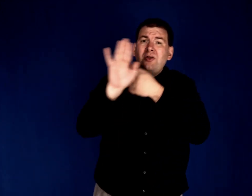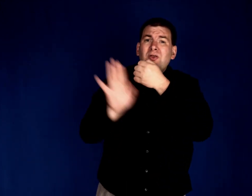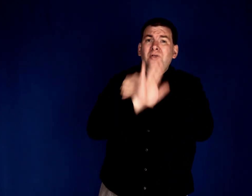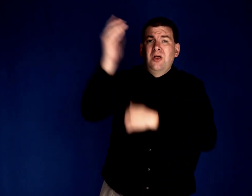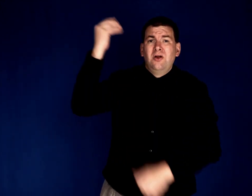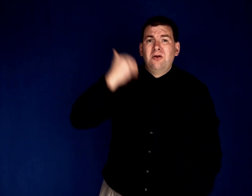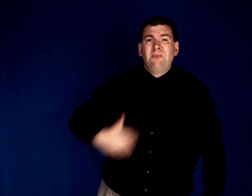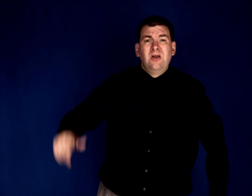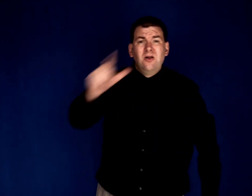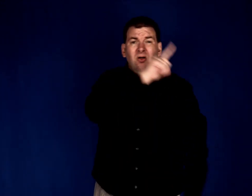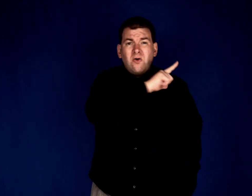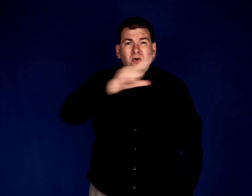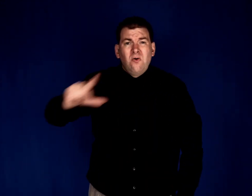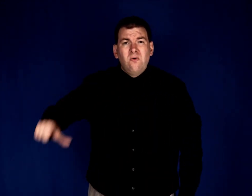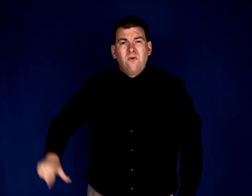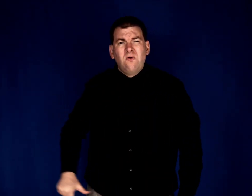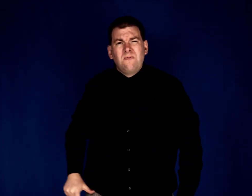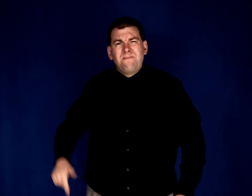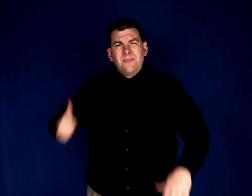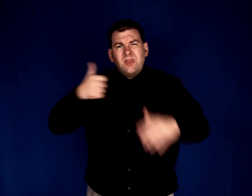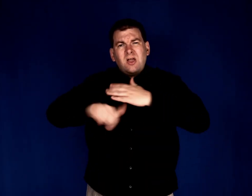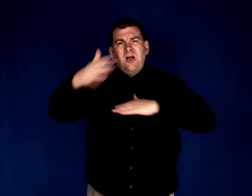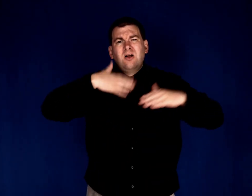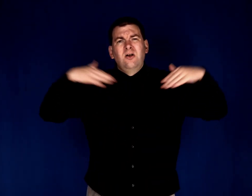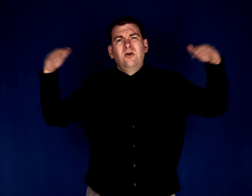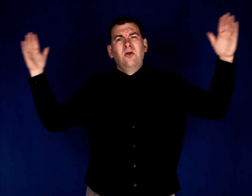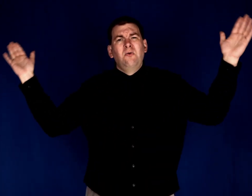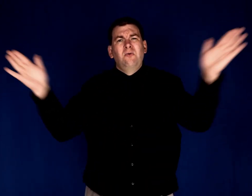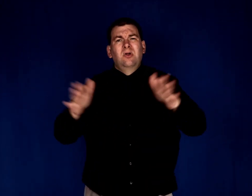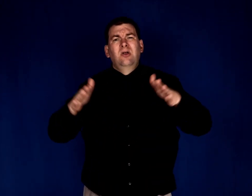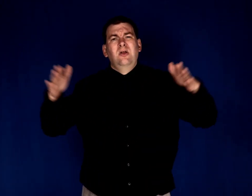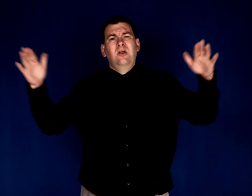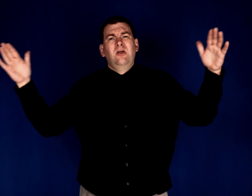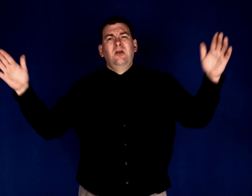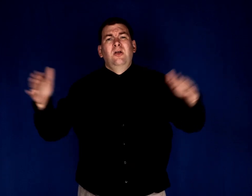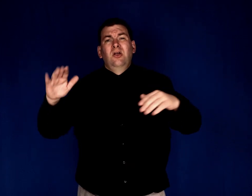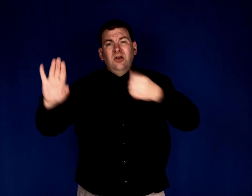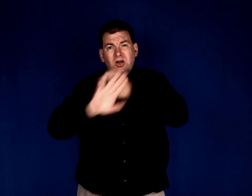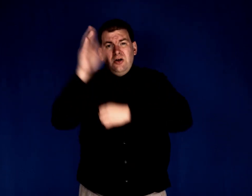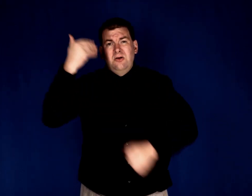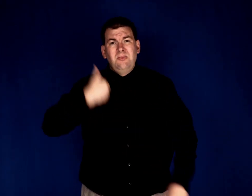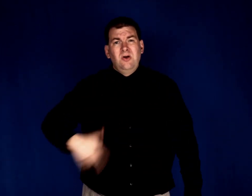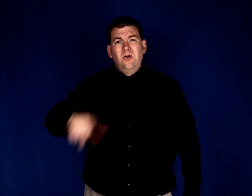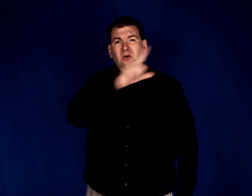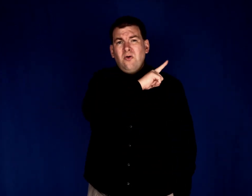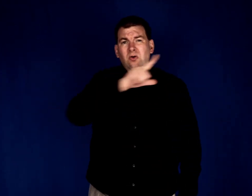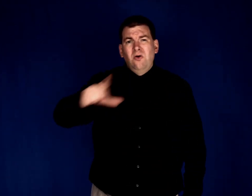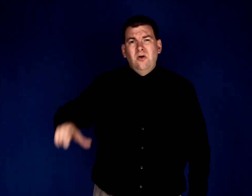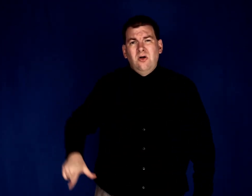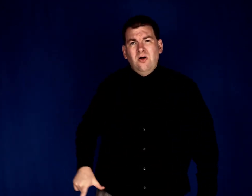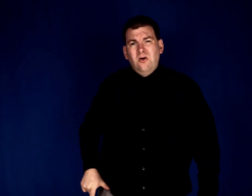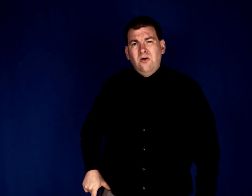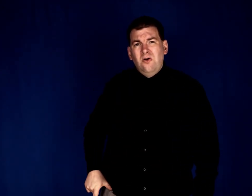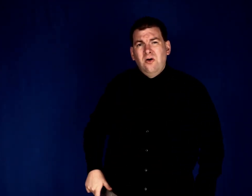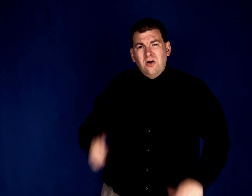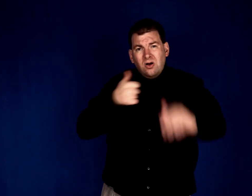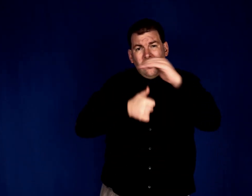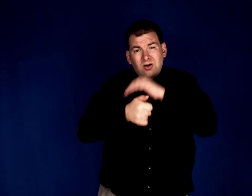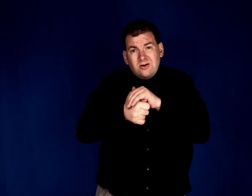Shelter me, Lord, underneath your wings. Shelter me, Lord. Hide me deep inside